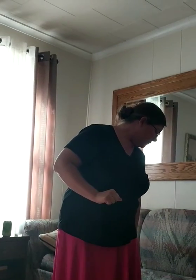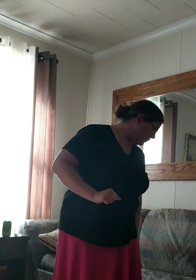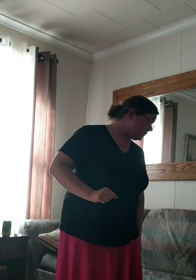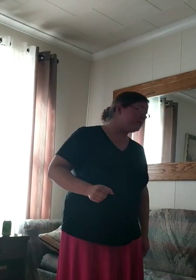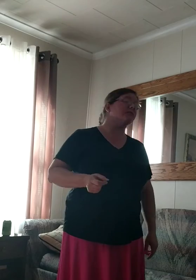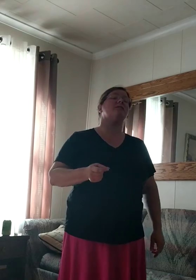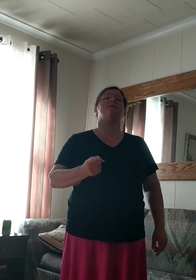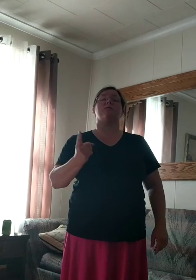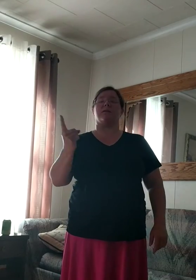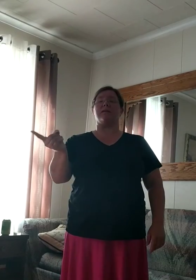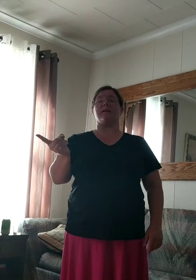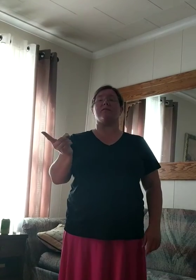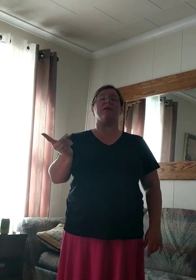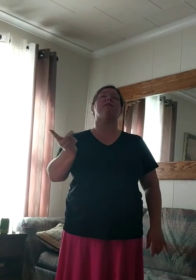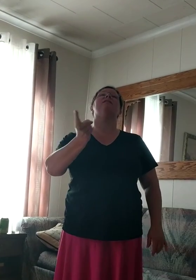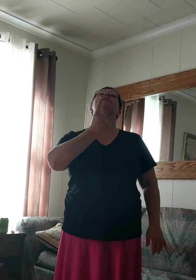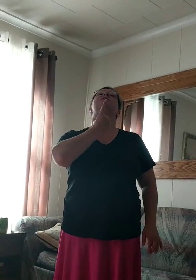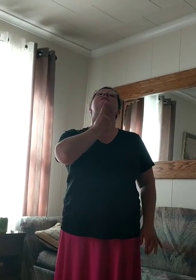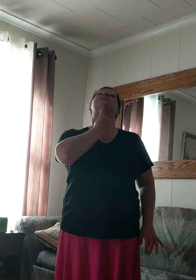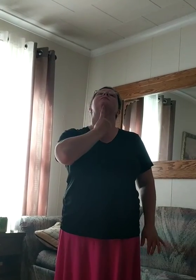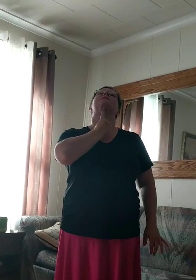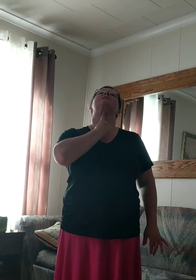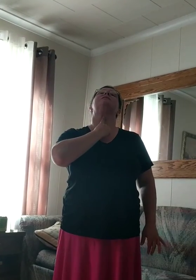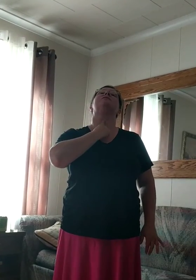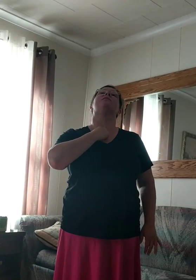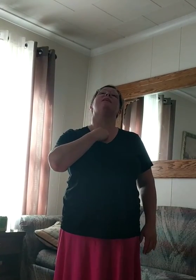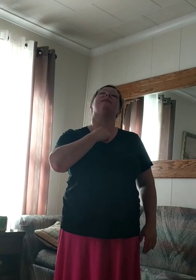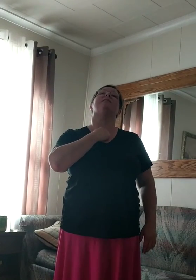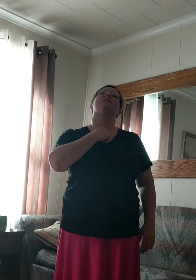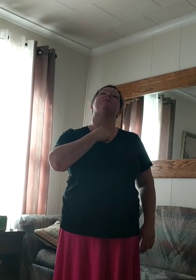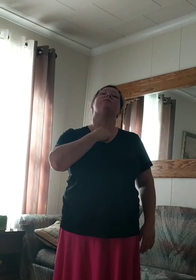Thirst, so we're going to take our finger, and we draw it down our throat.